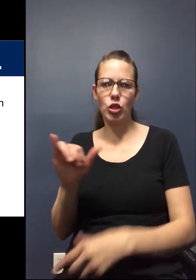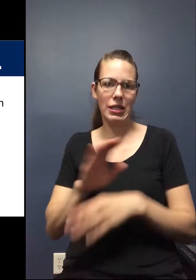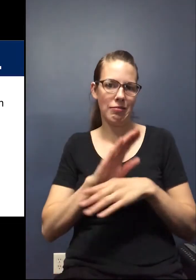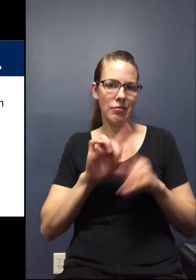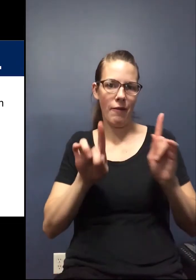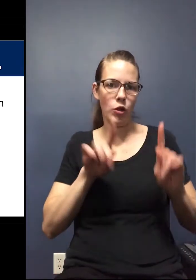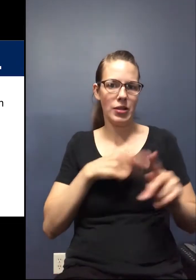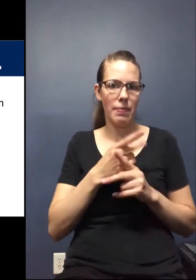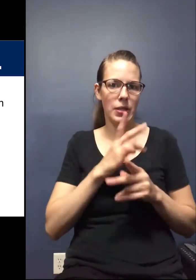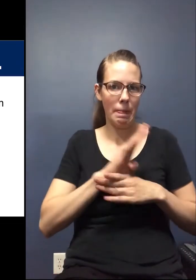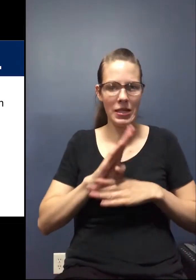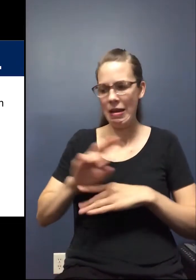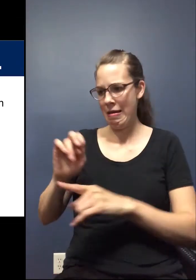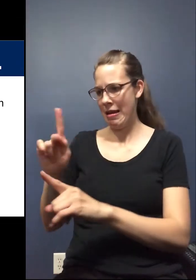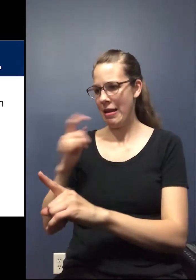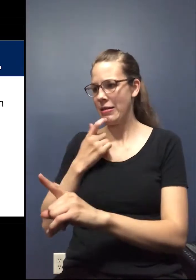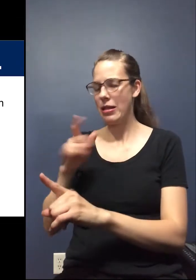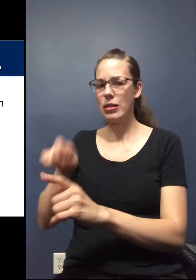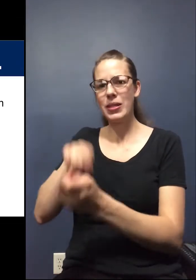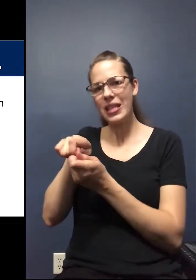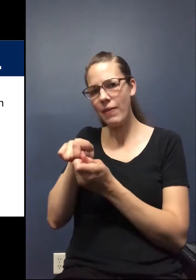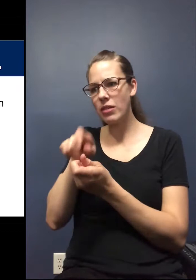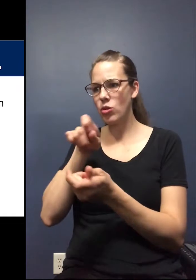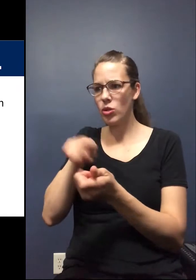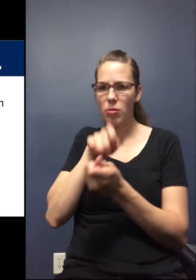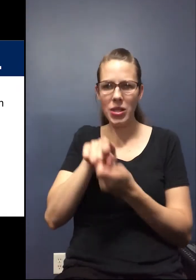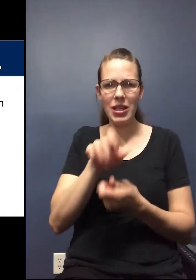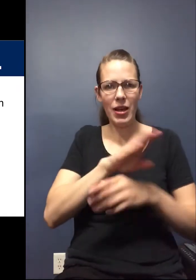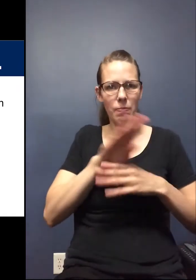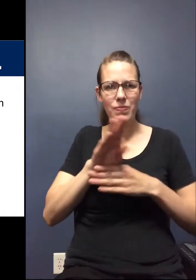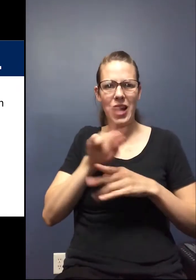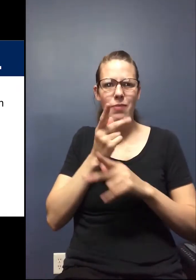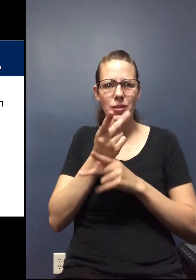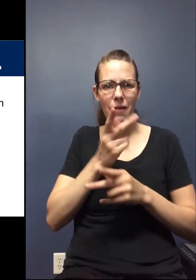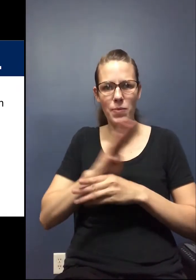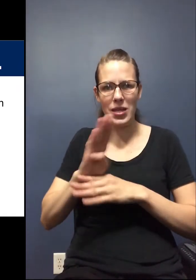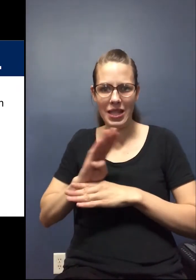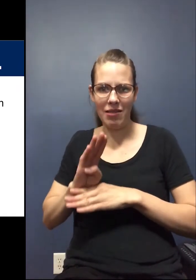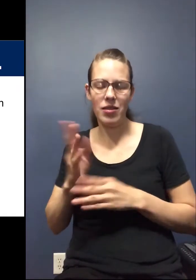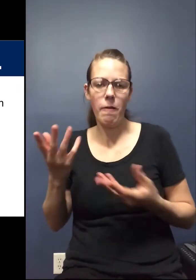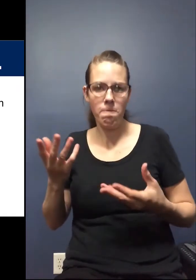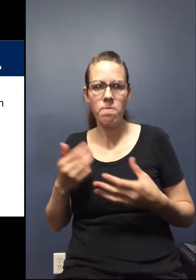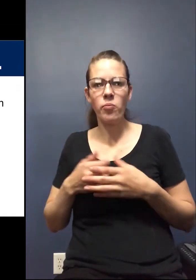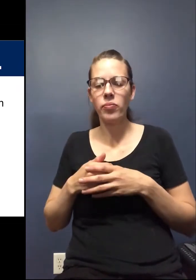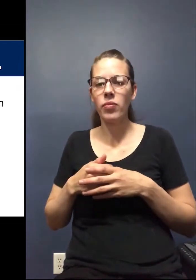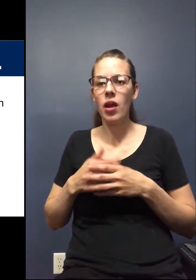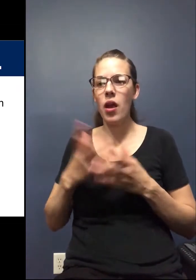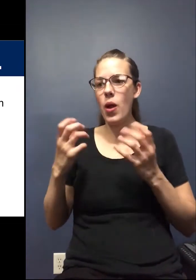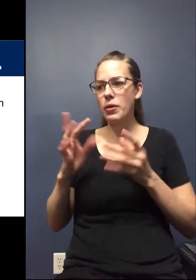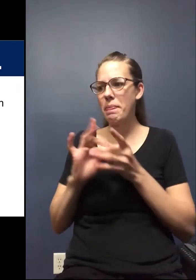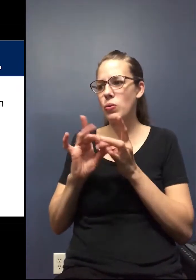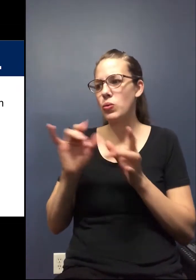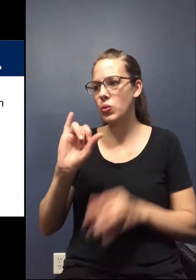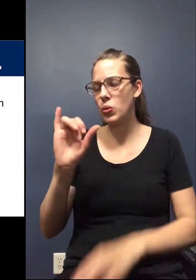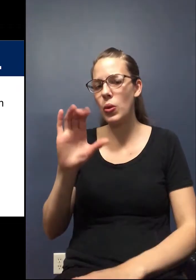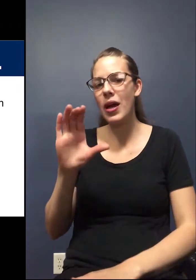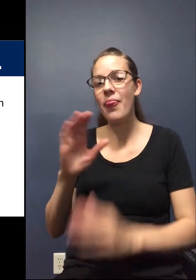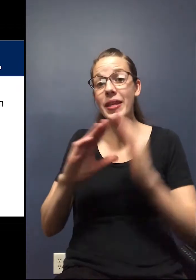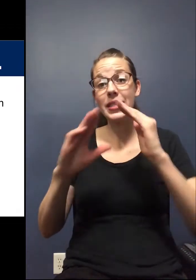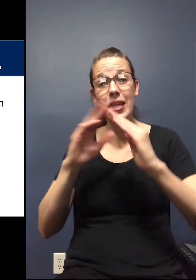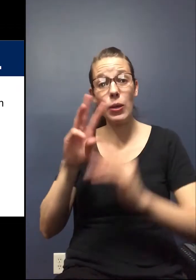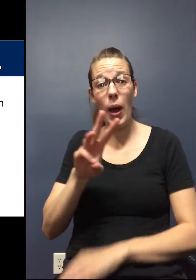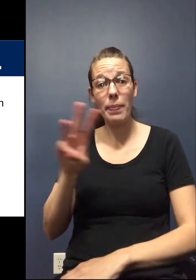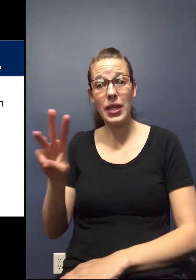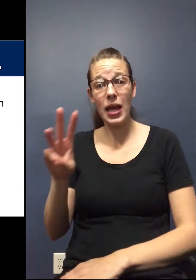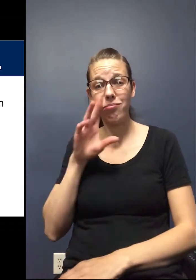things, as Nick mentioned, that are specific to specific industries. So, I also wanted to mention that on the city site,